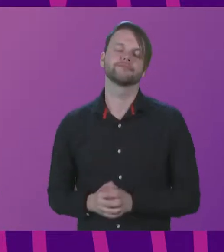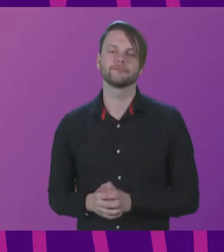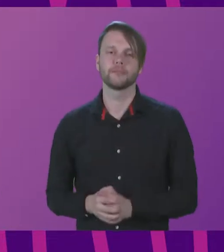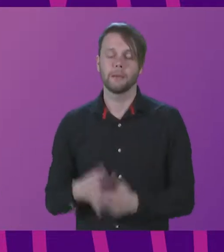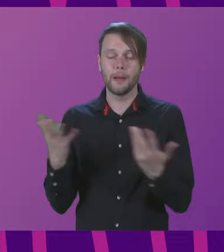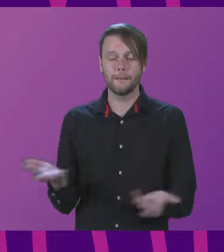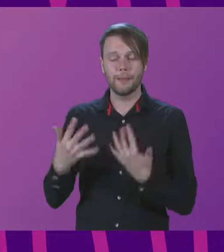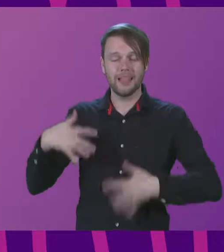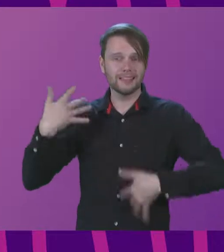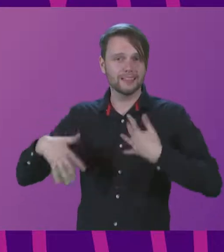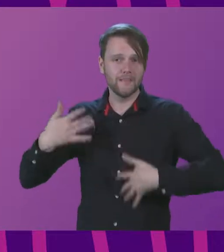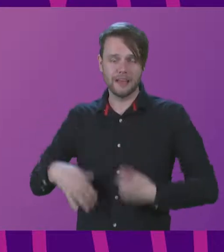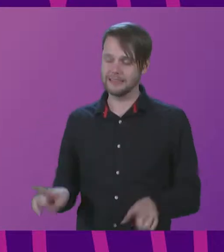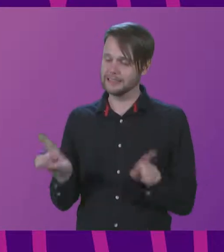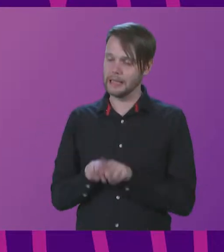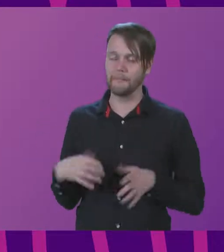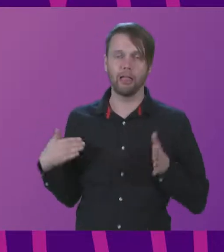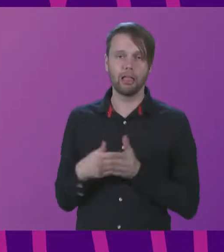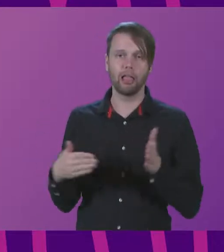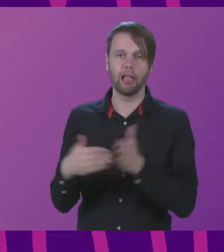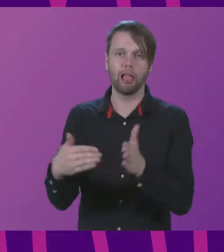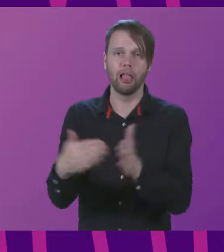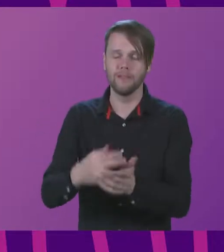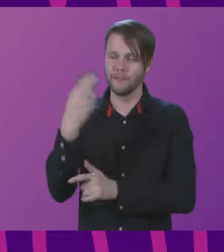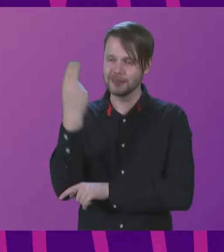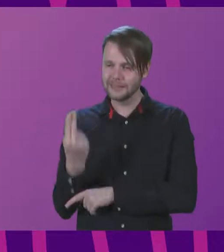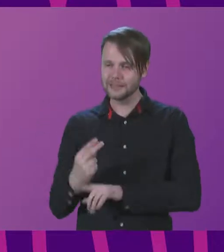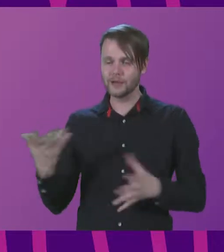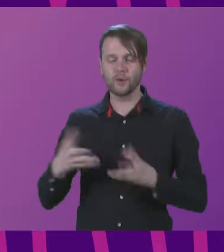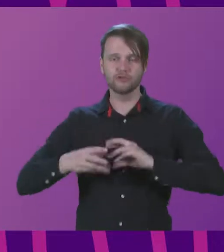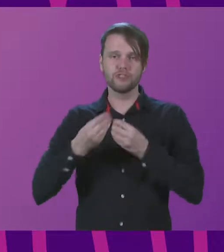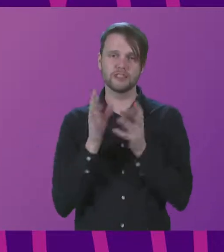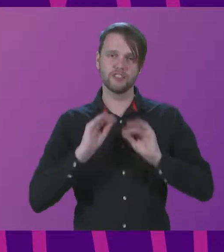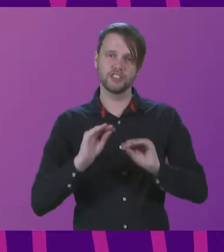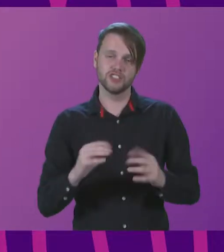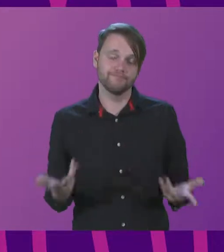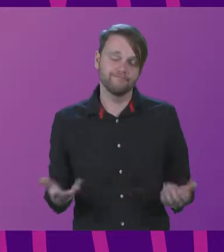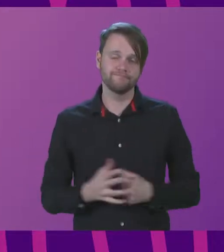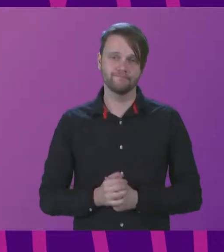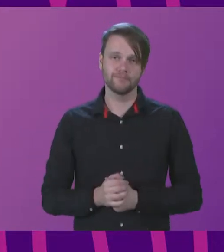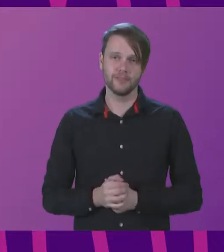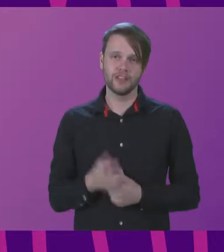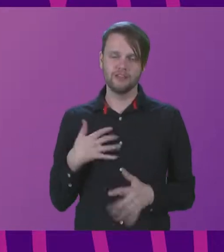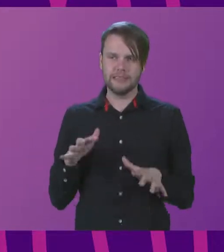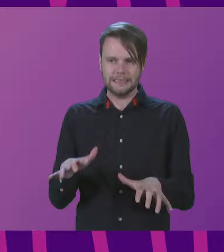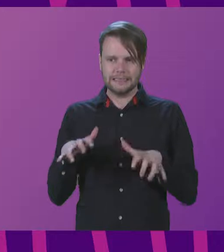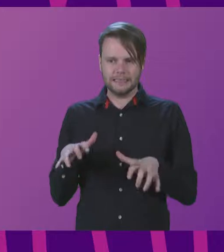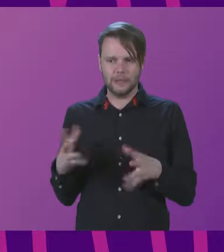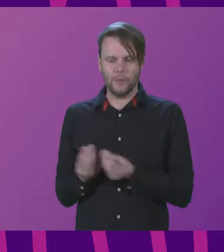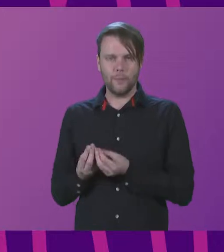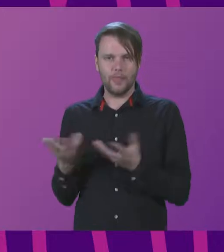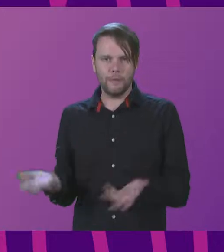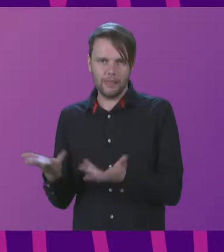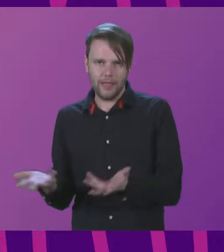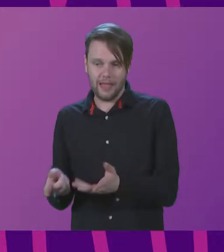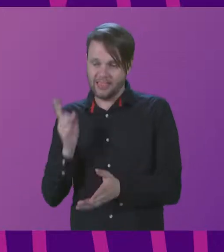suffers from the same barriers as an artistic or creative education. There is a tension with play. And this